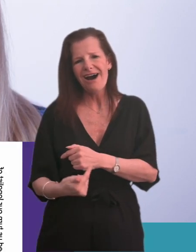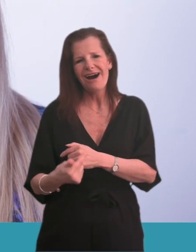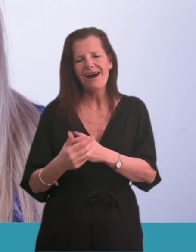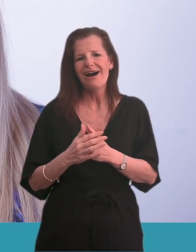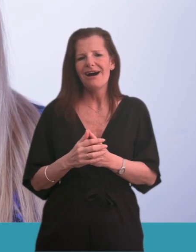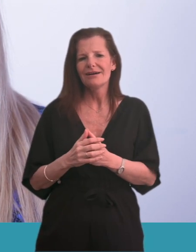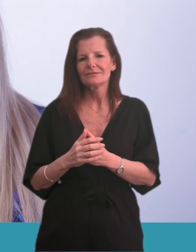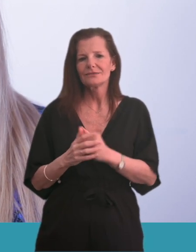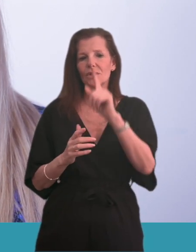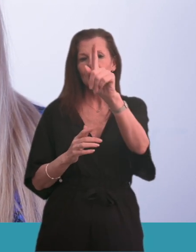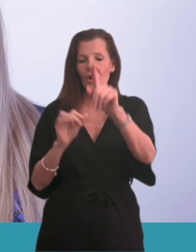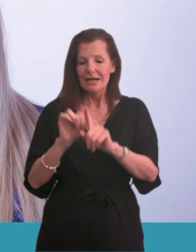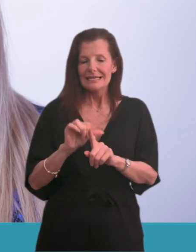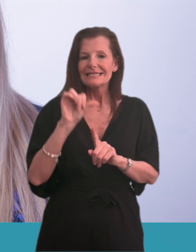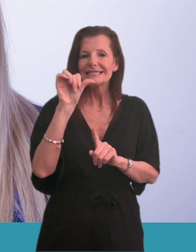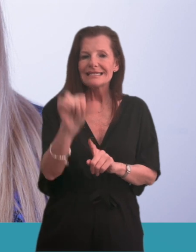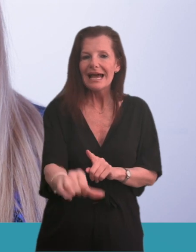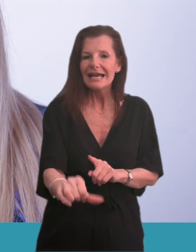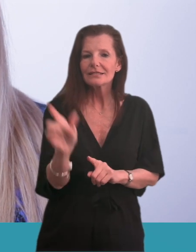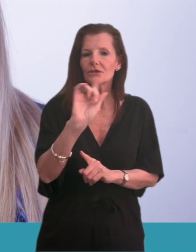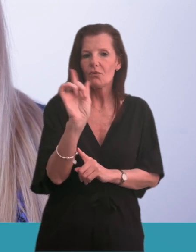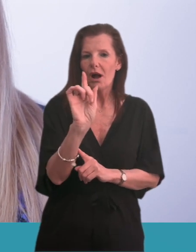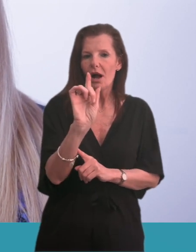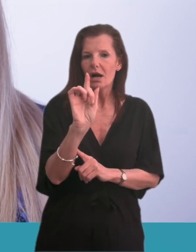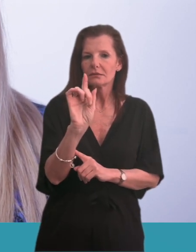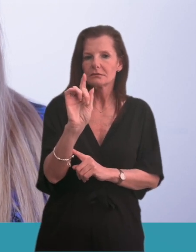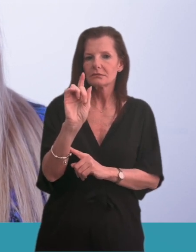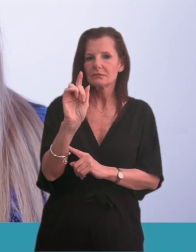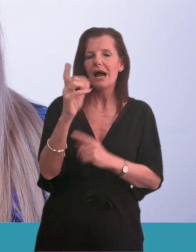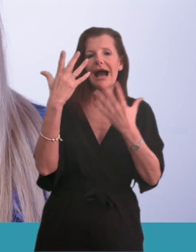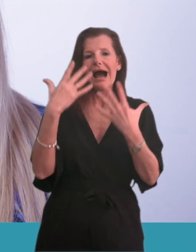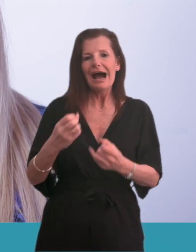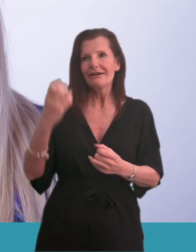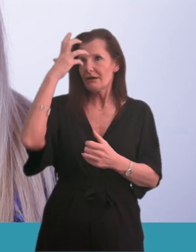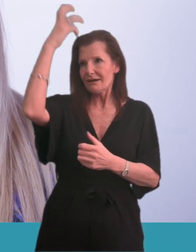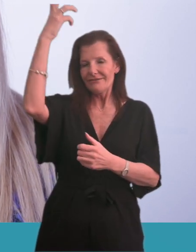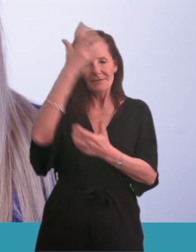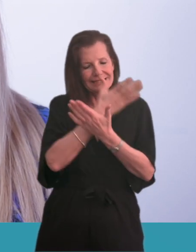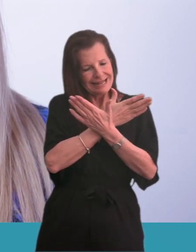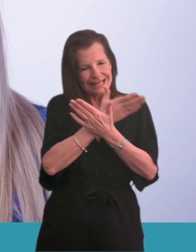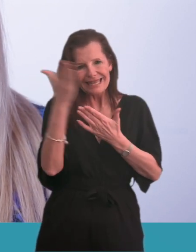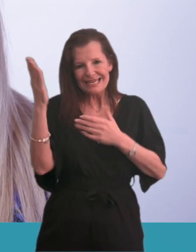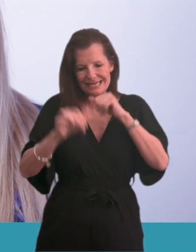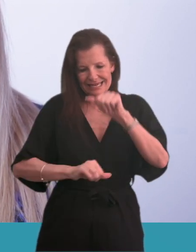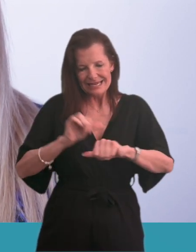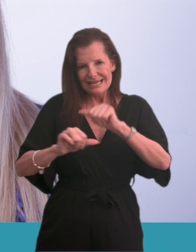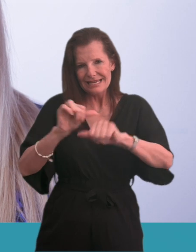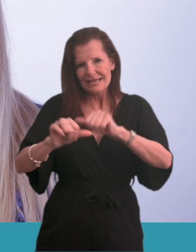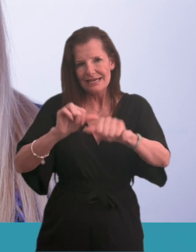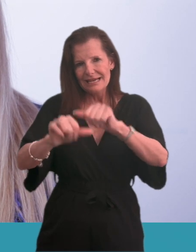What happens next? We will follow a clear process over the next few months. We will look carefully